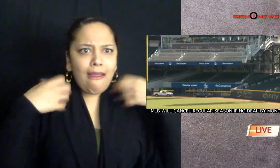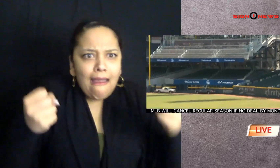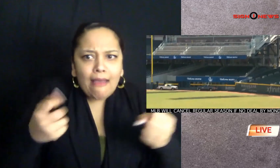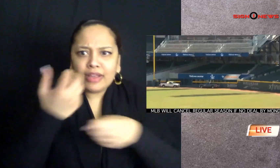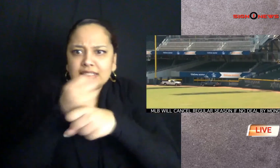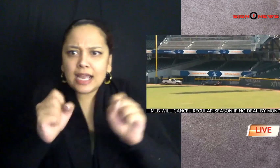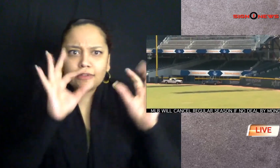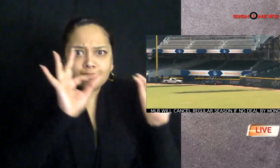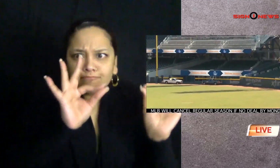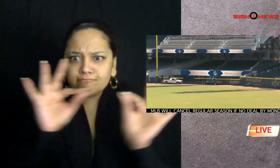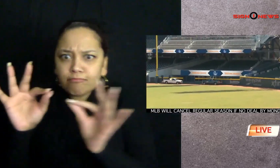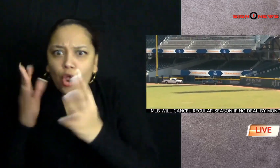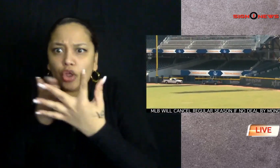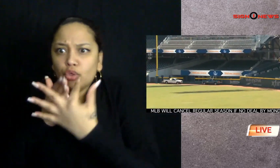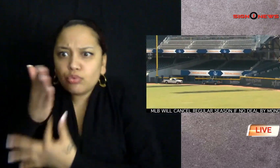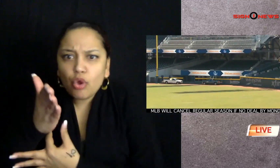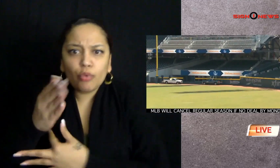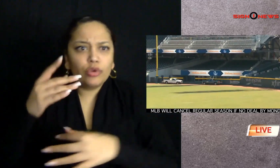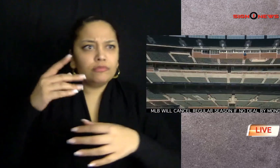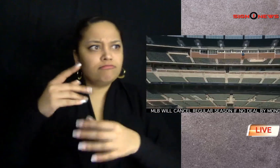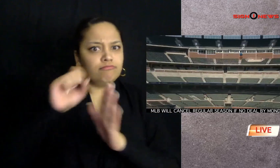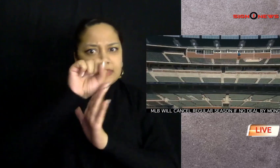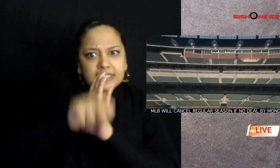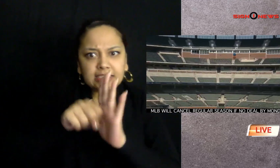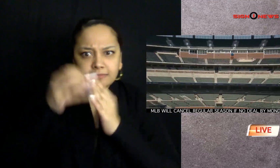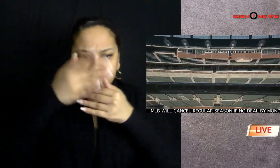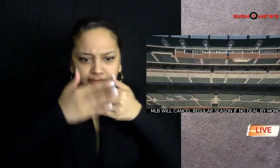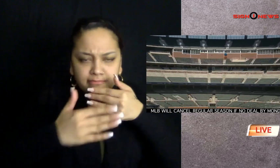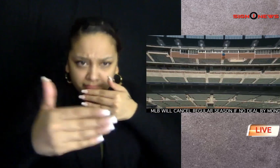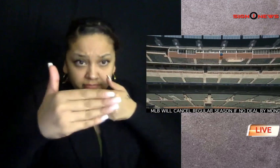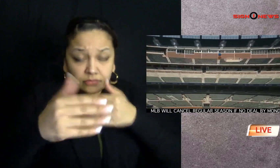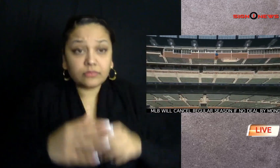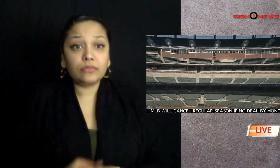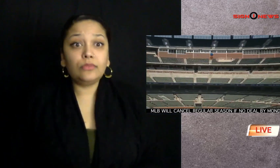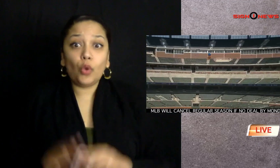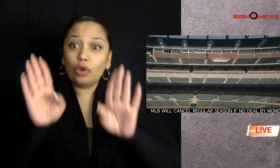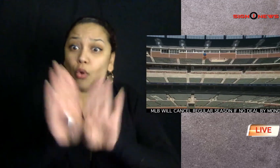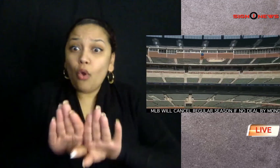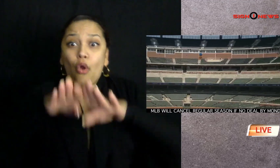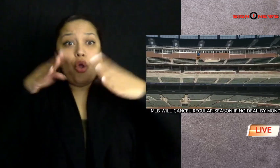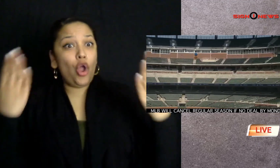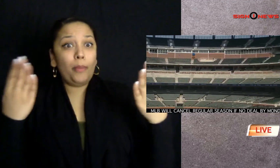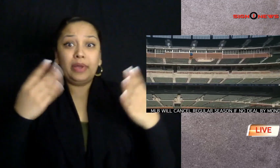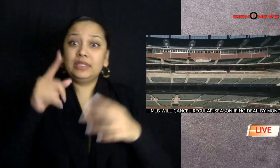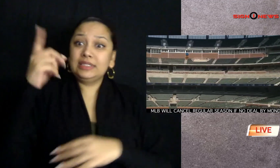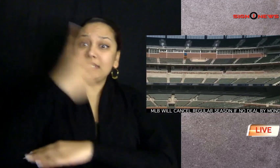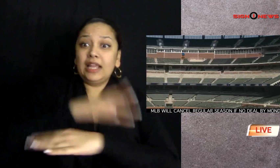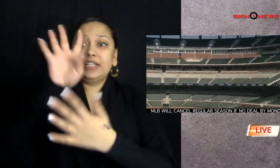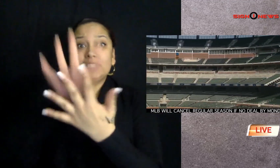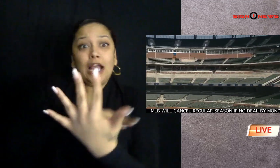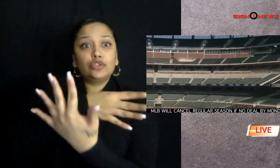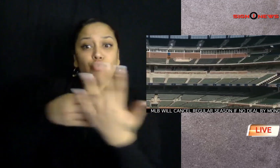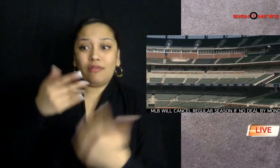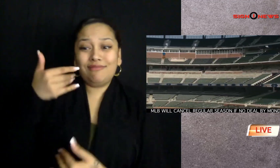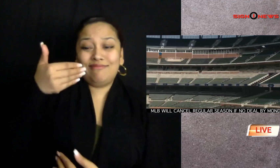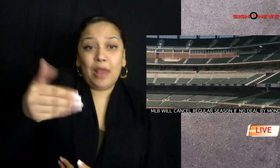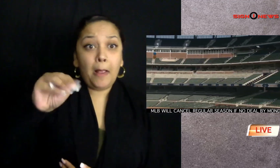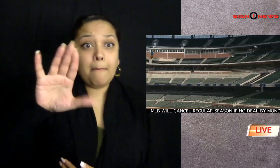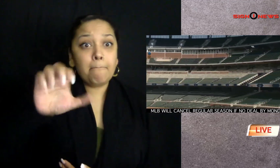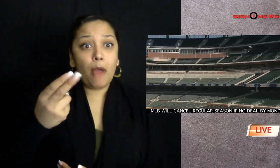training to ensure their safety and health throughout the regular season and with opening day scheduled